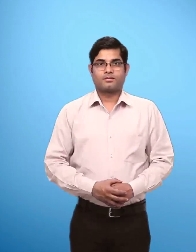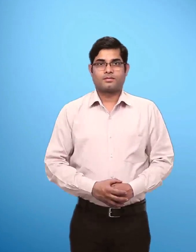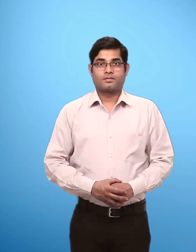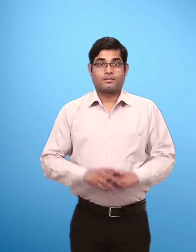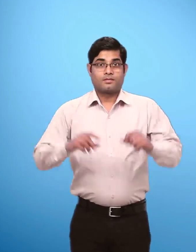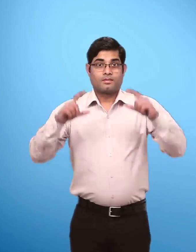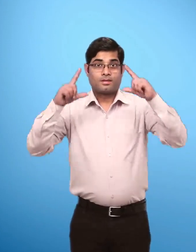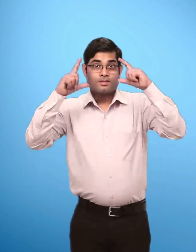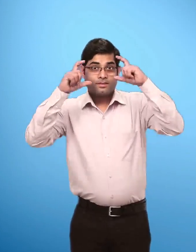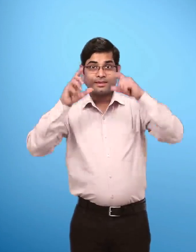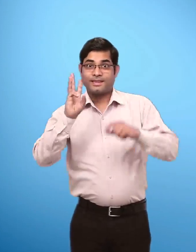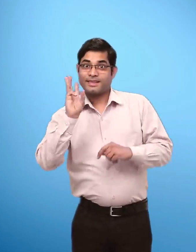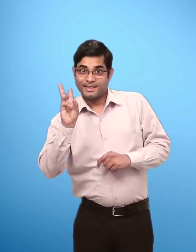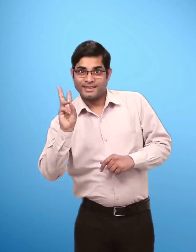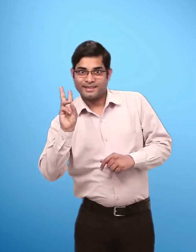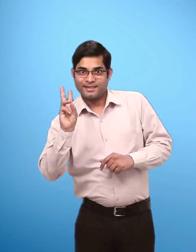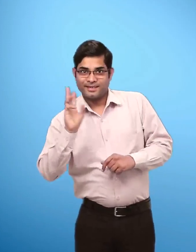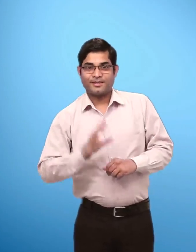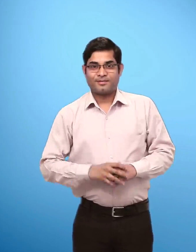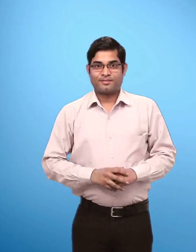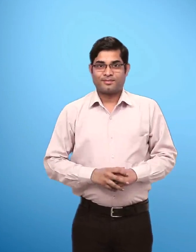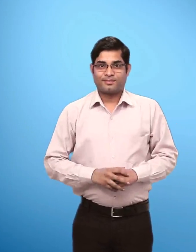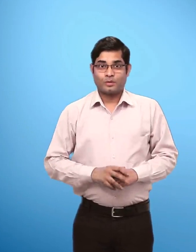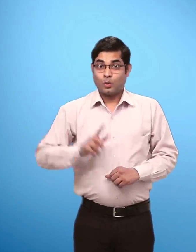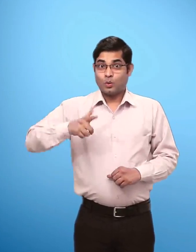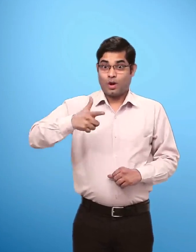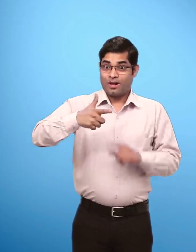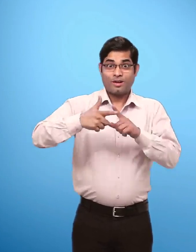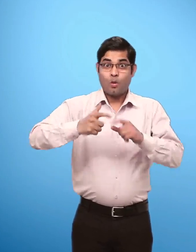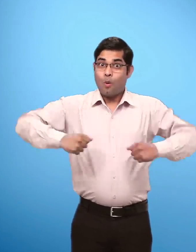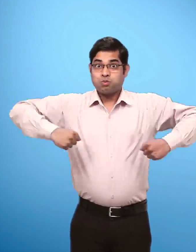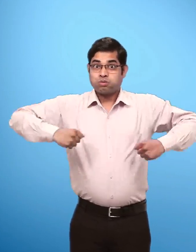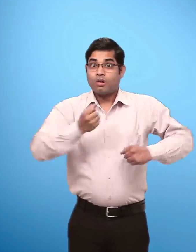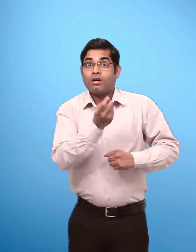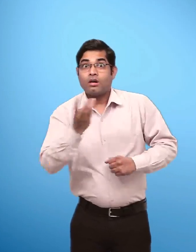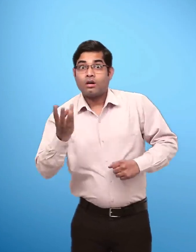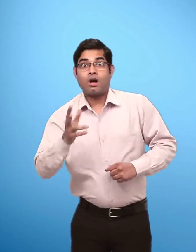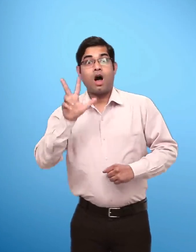Picture 3 Picture Shows Eight Rats Chasing A cat